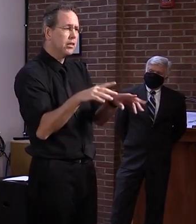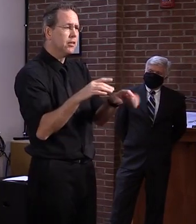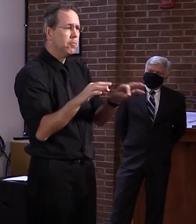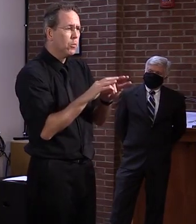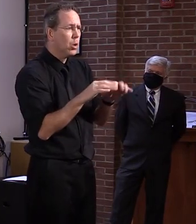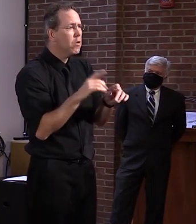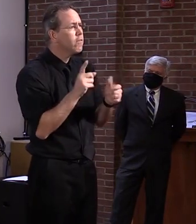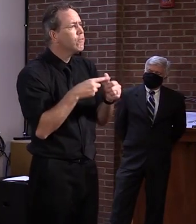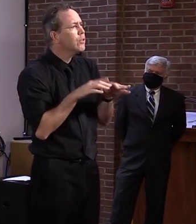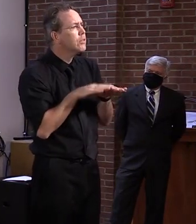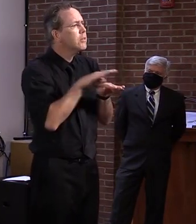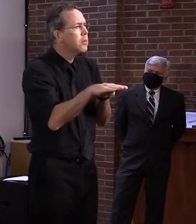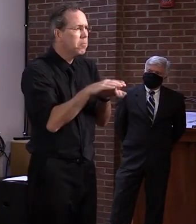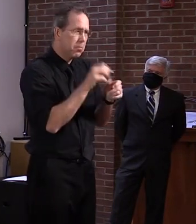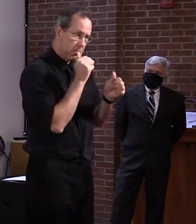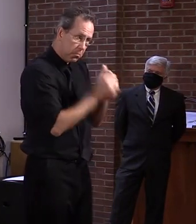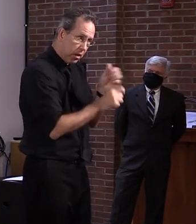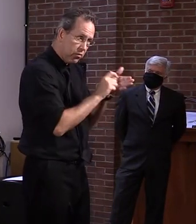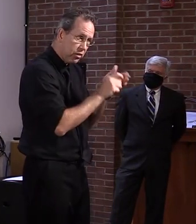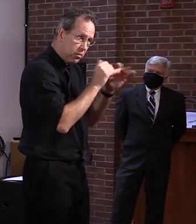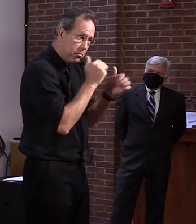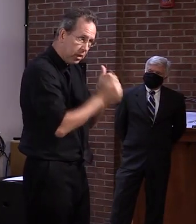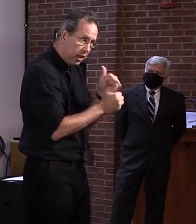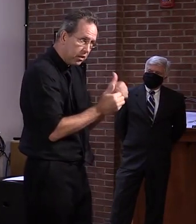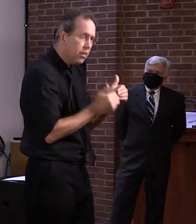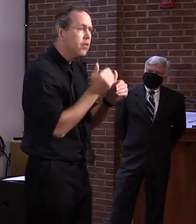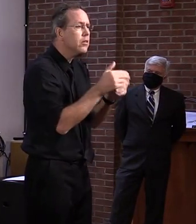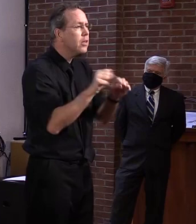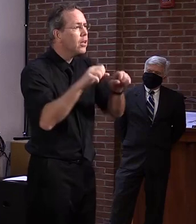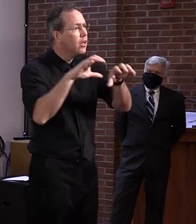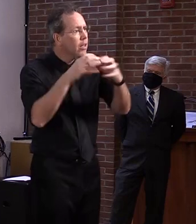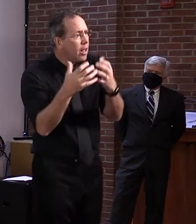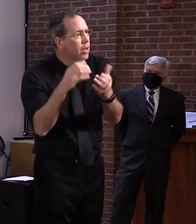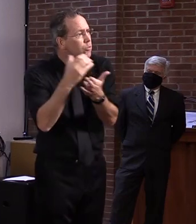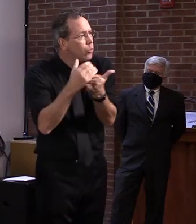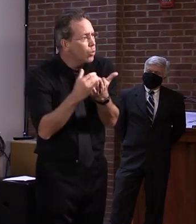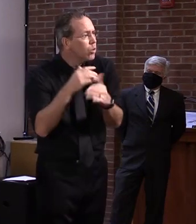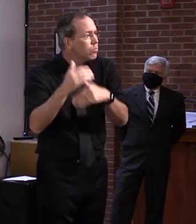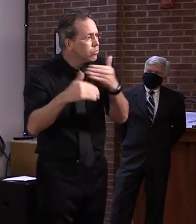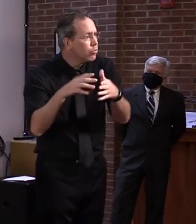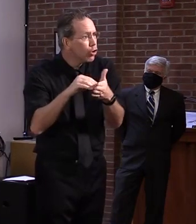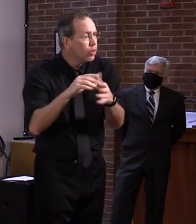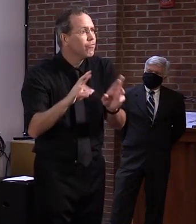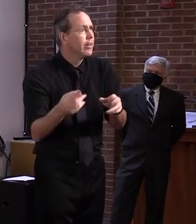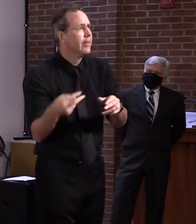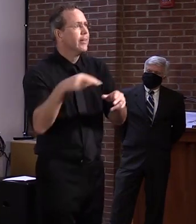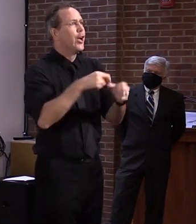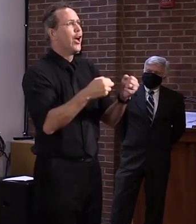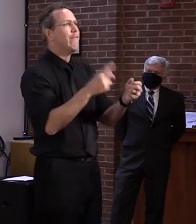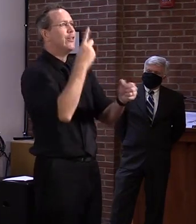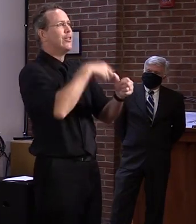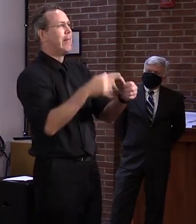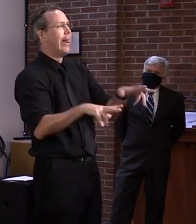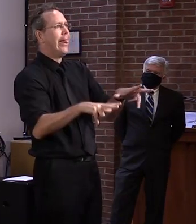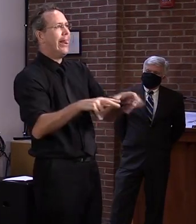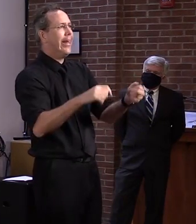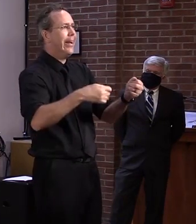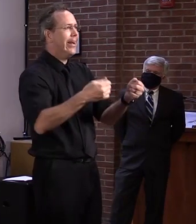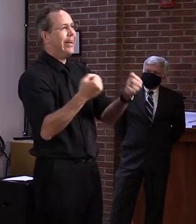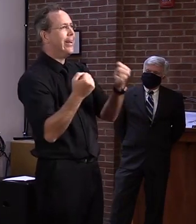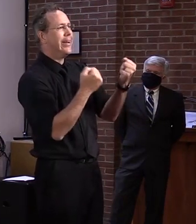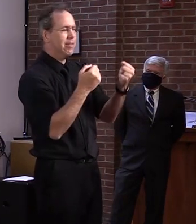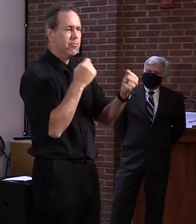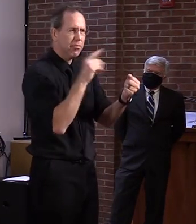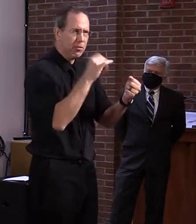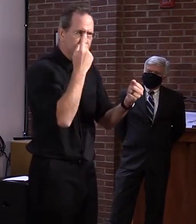driver education and to be on the road. And safety is first. We had a demand, um, we needed to find